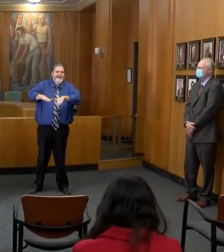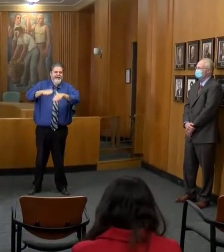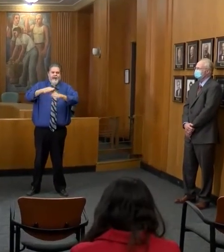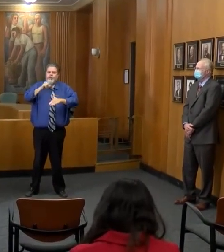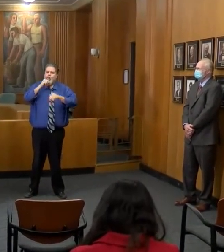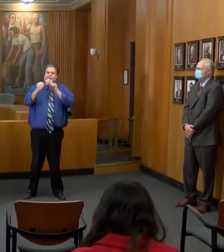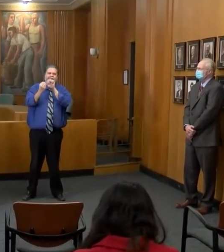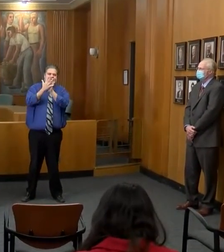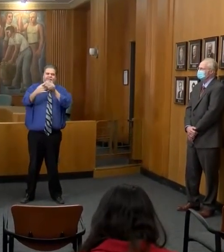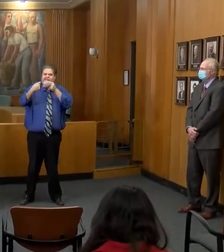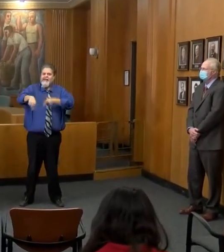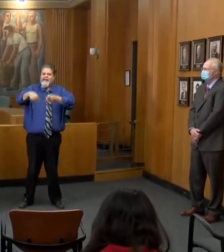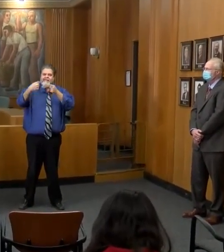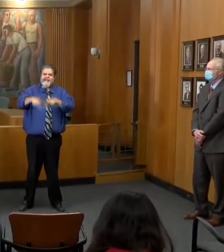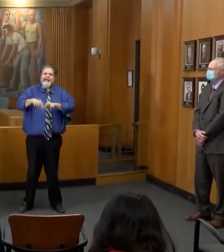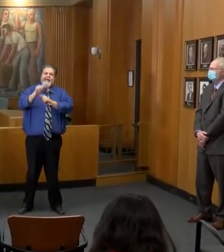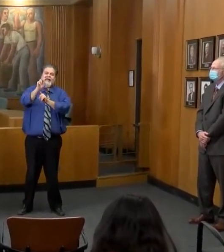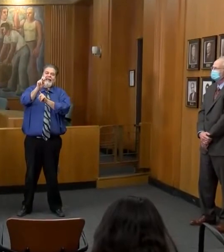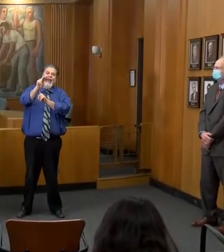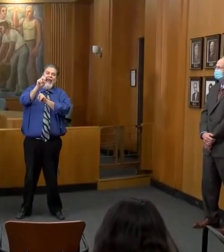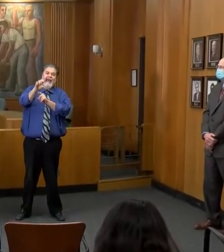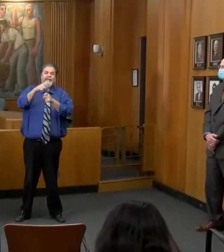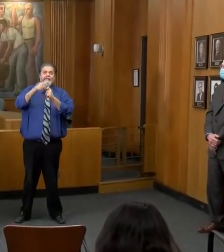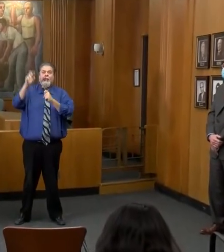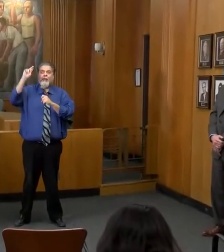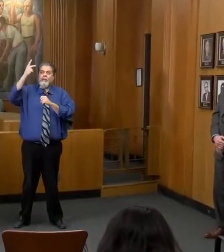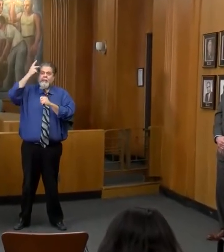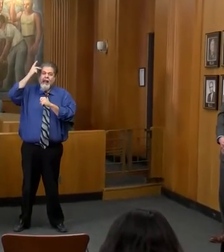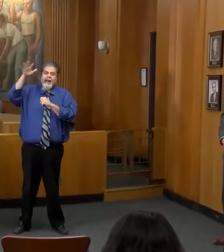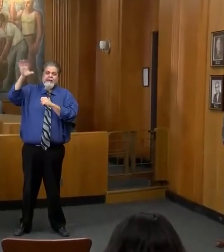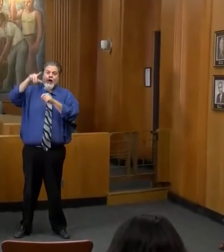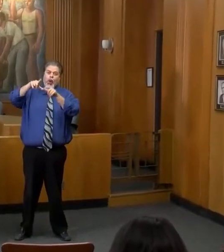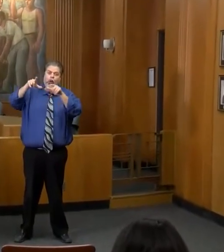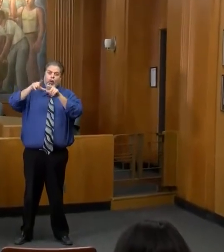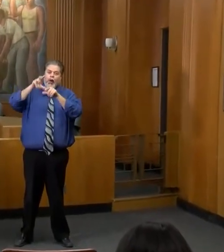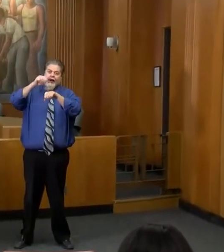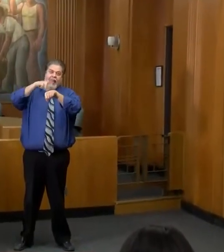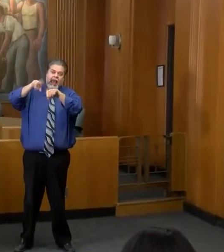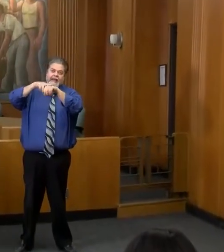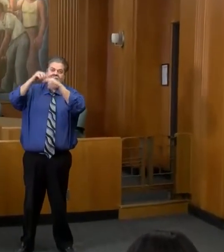in a tense local and national dialogue that exists.